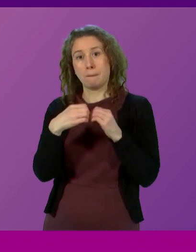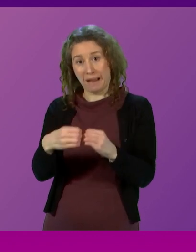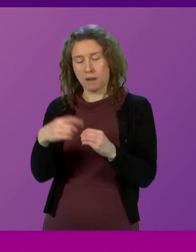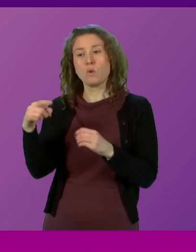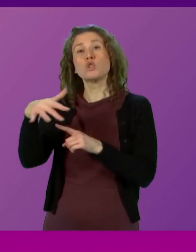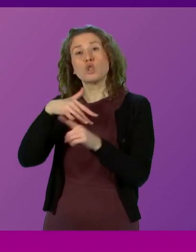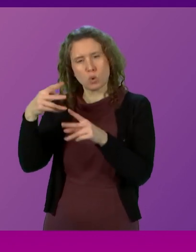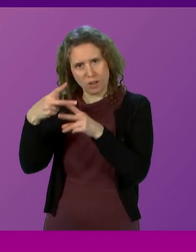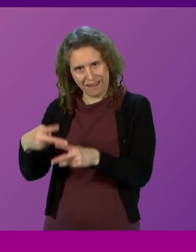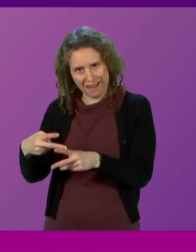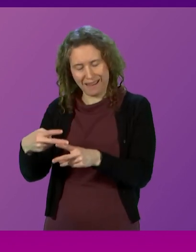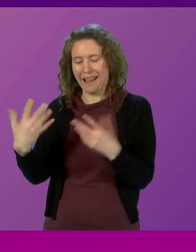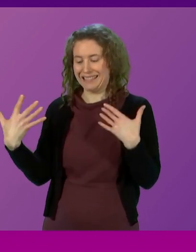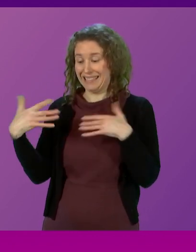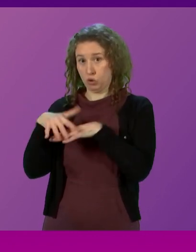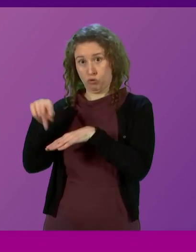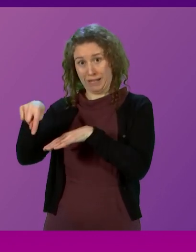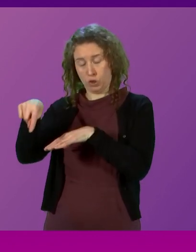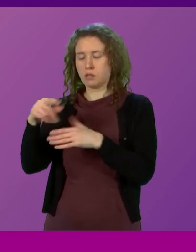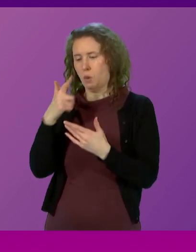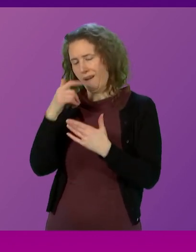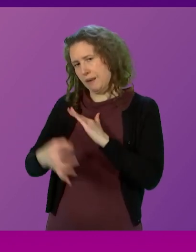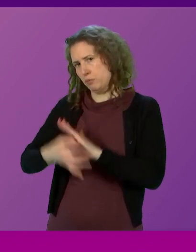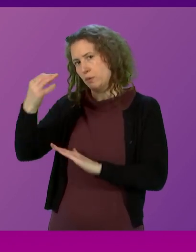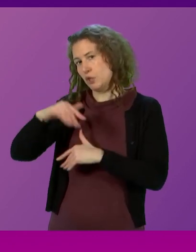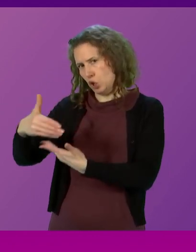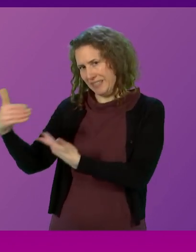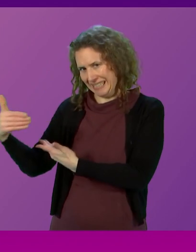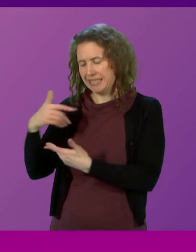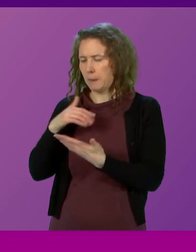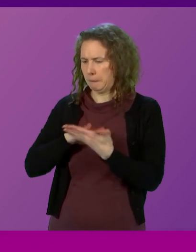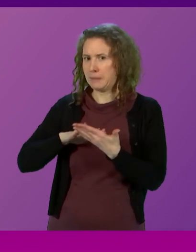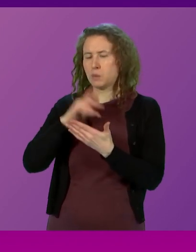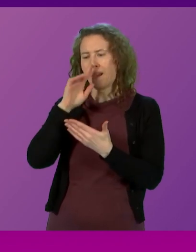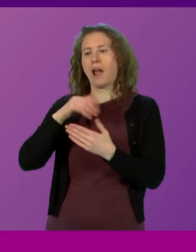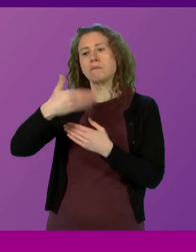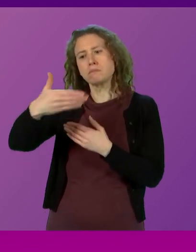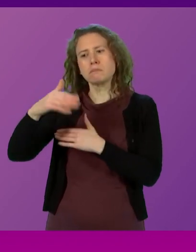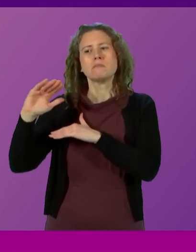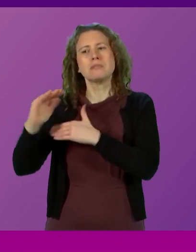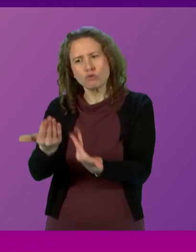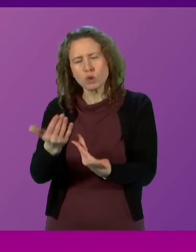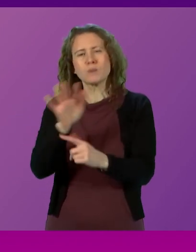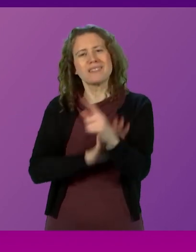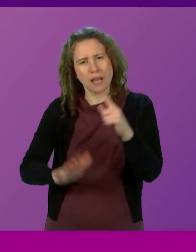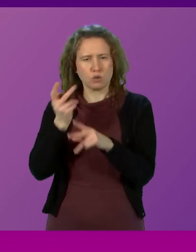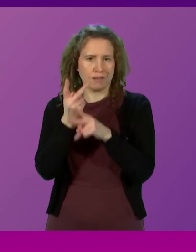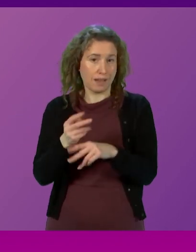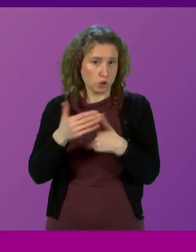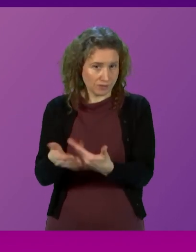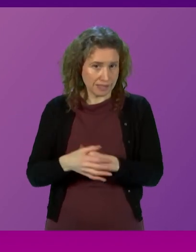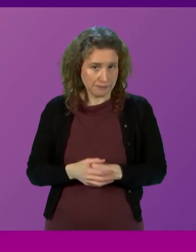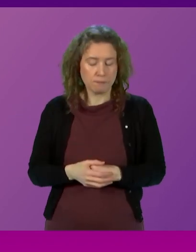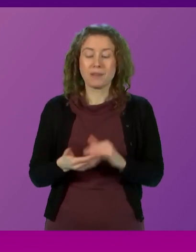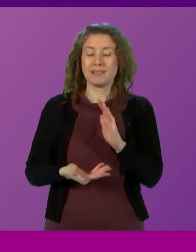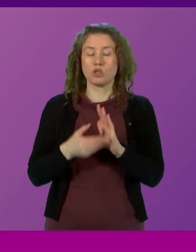social care and integration to improve services while paving the way for the introduction of the National Care Service. An additional